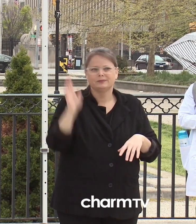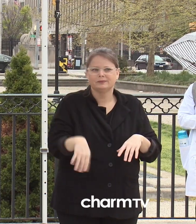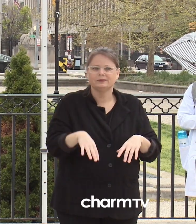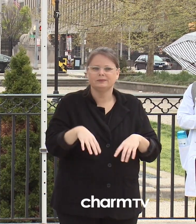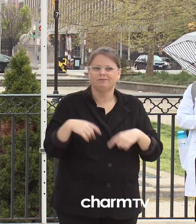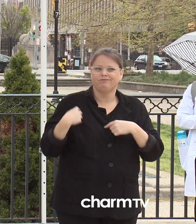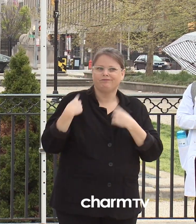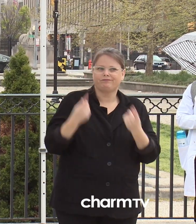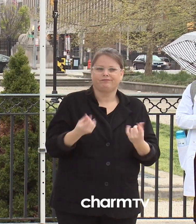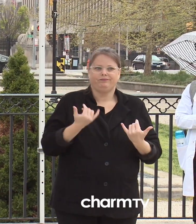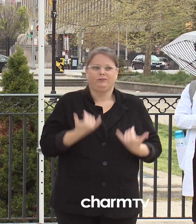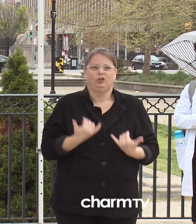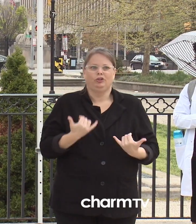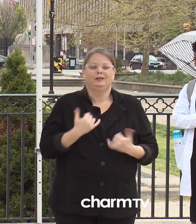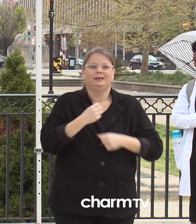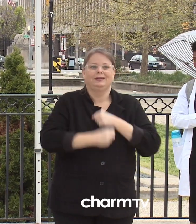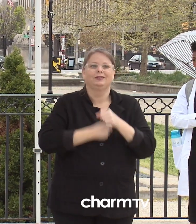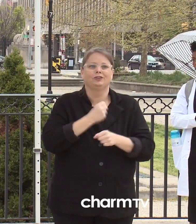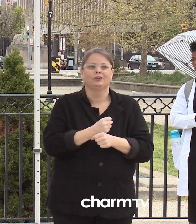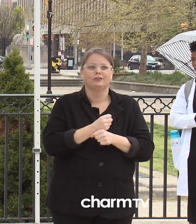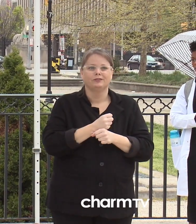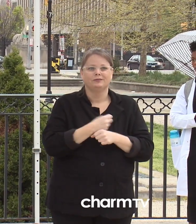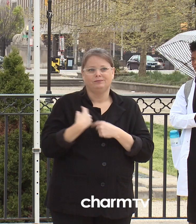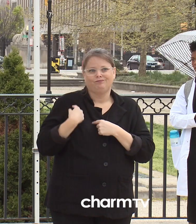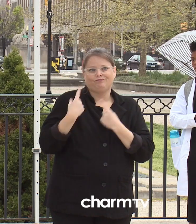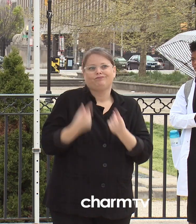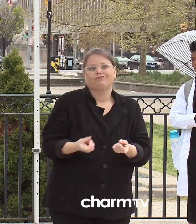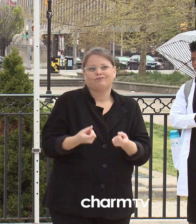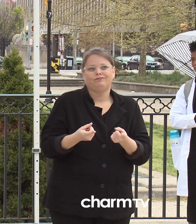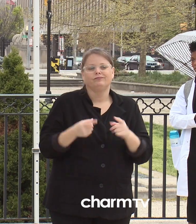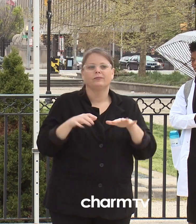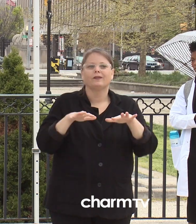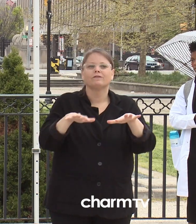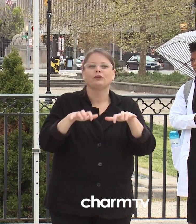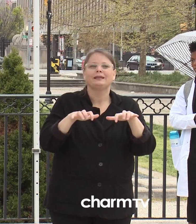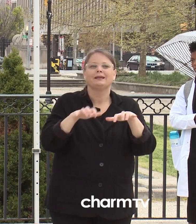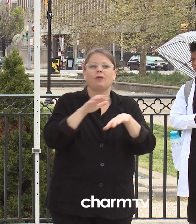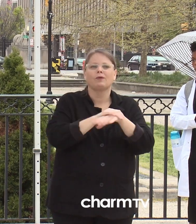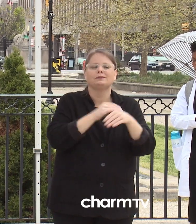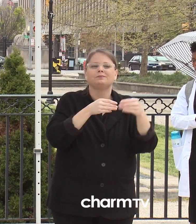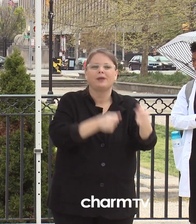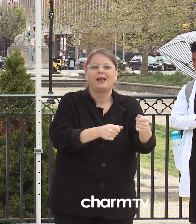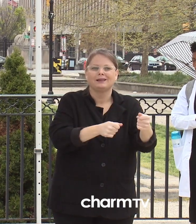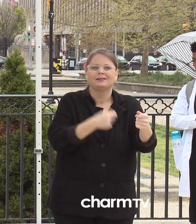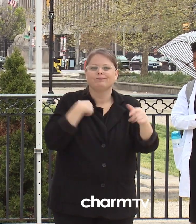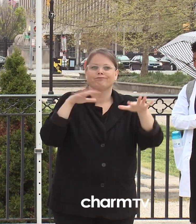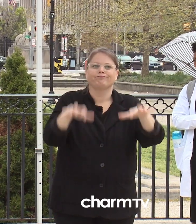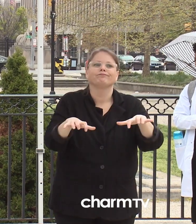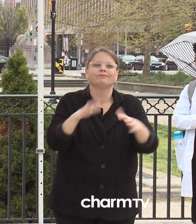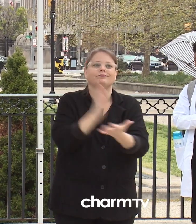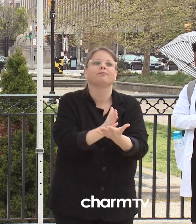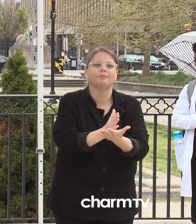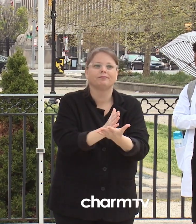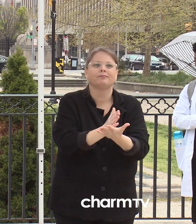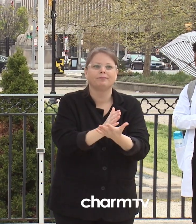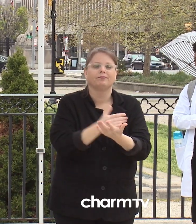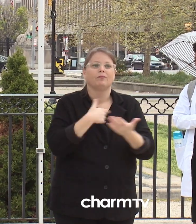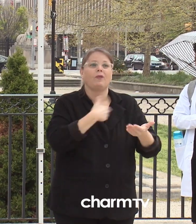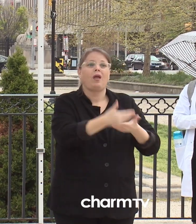expenditure freeze, where we have shut down hiring except for